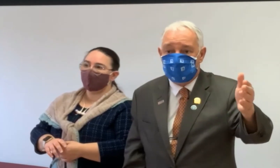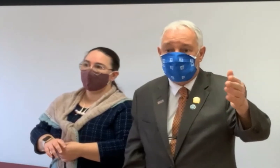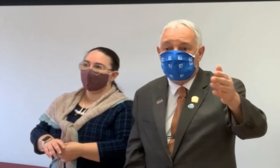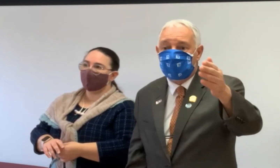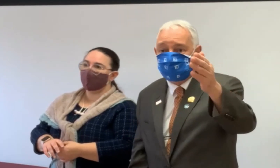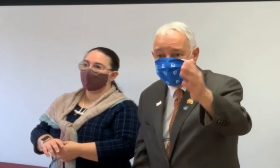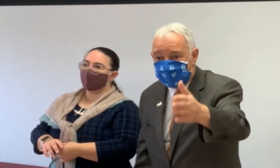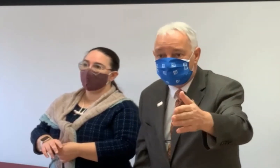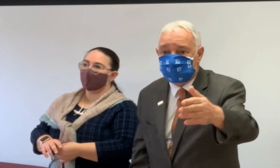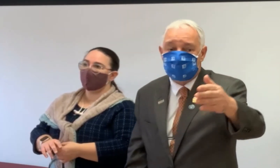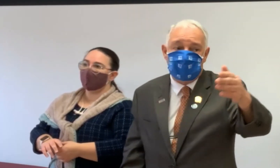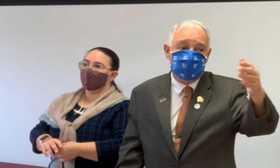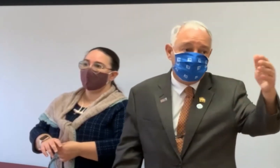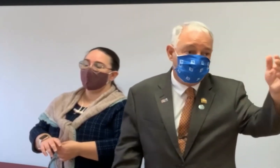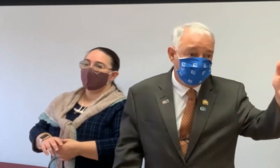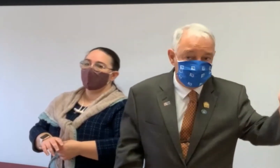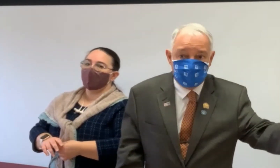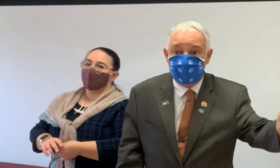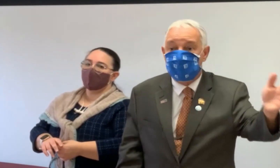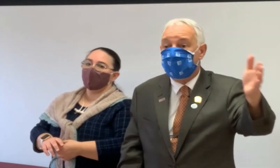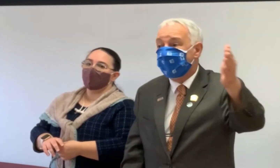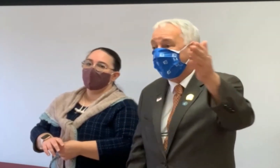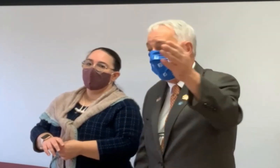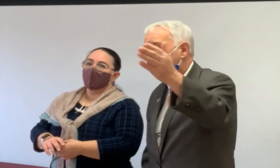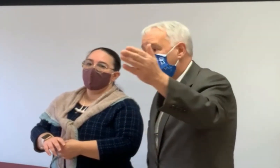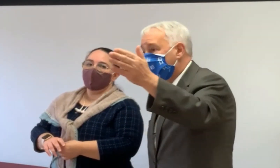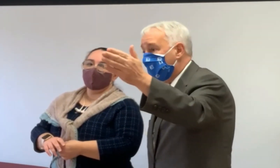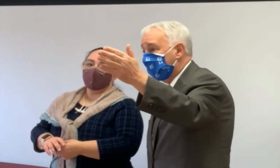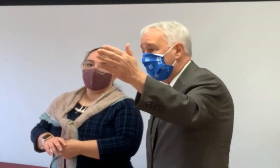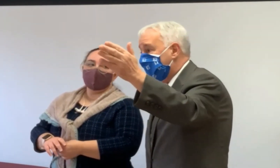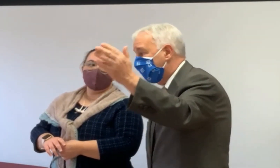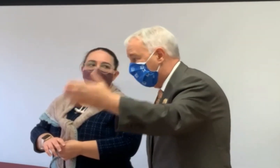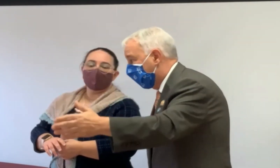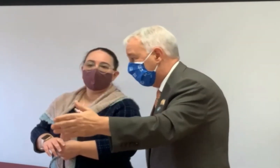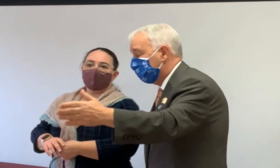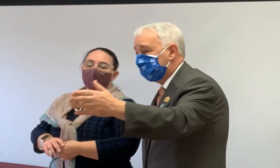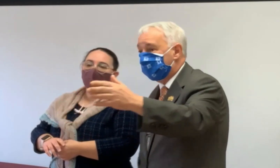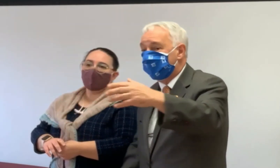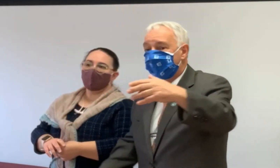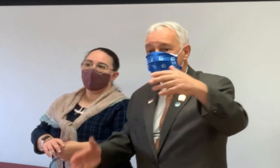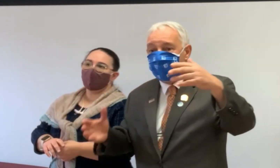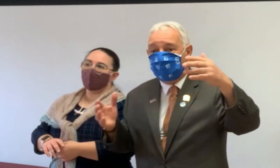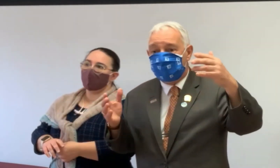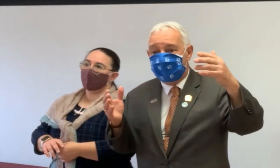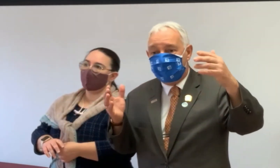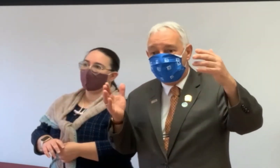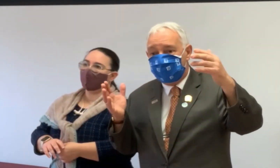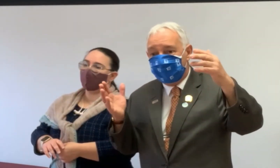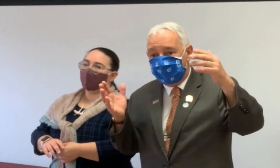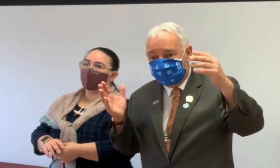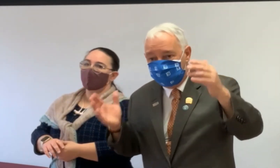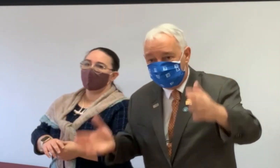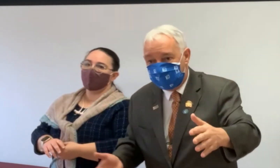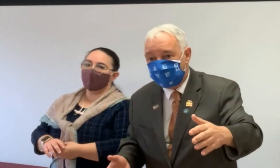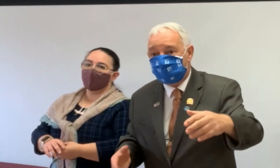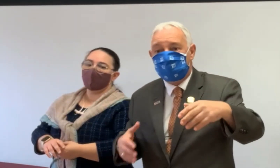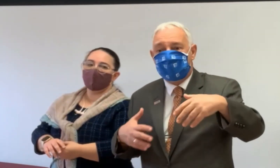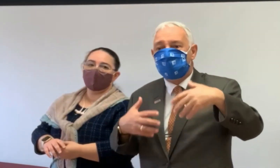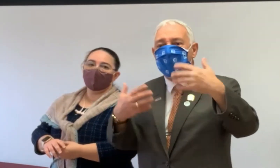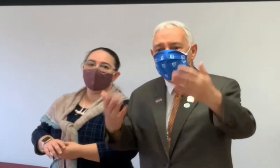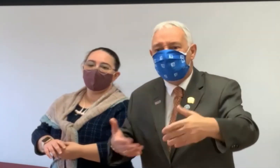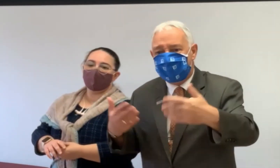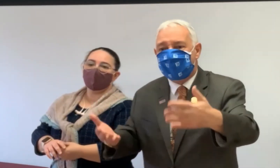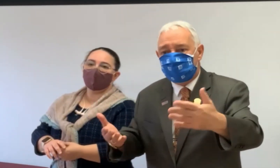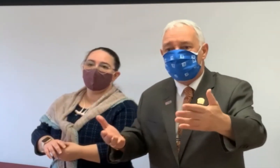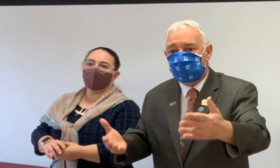who can help you've made a financial advisor or the lawyer or, or the contractor who's going to, you know, put the powder